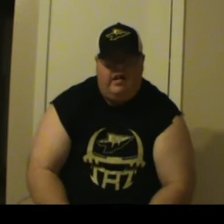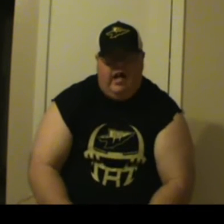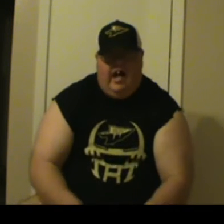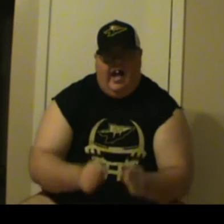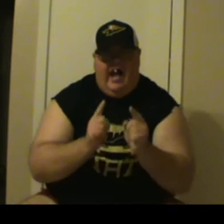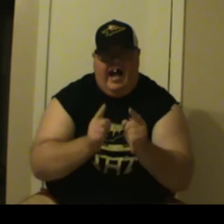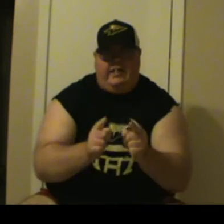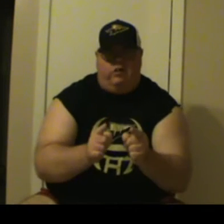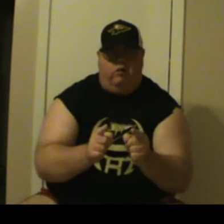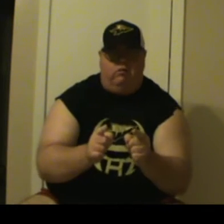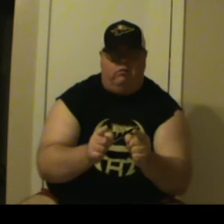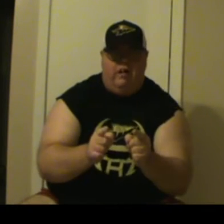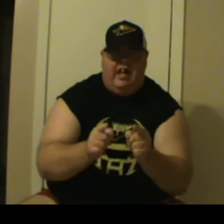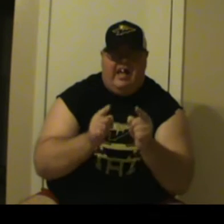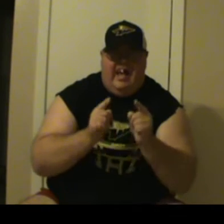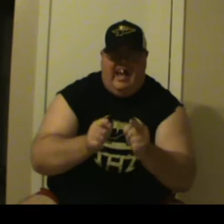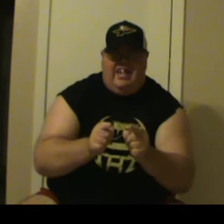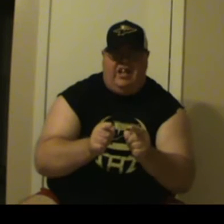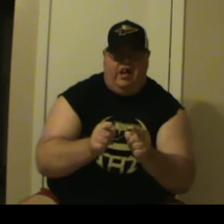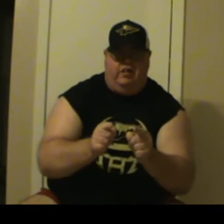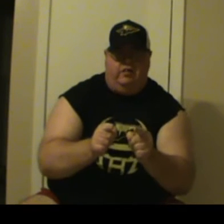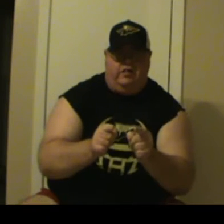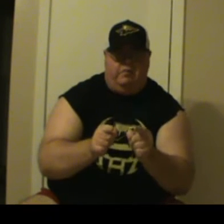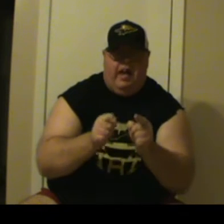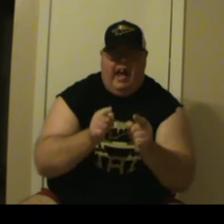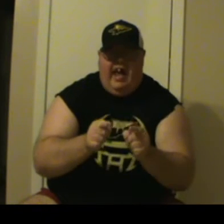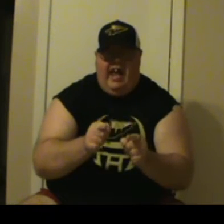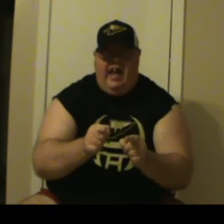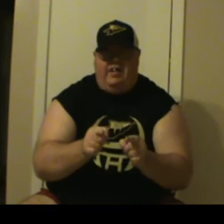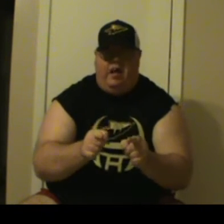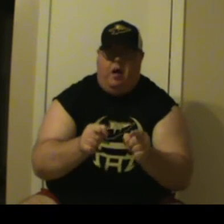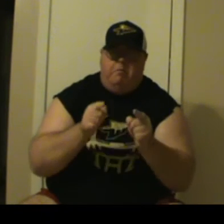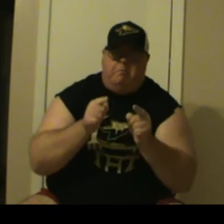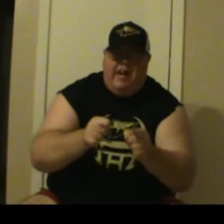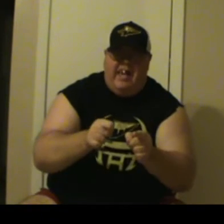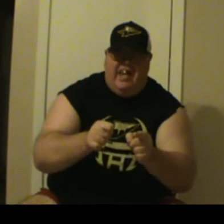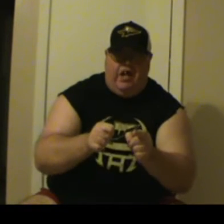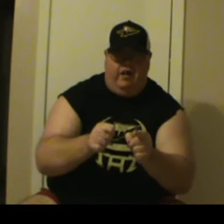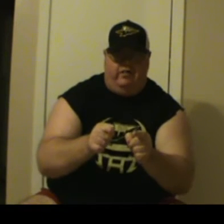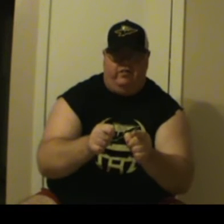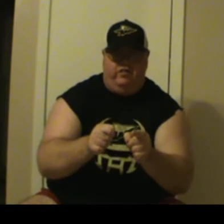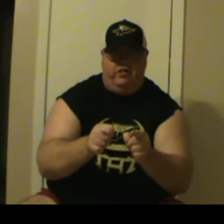Haskell Indians and Millions!